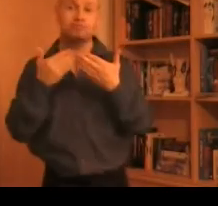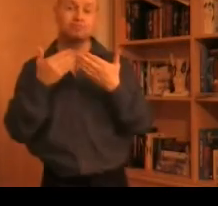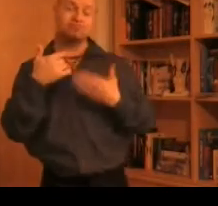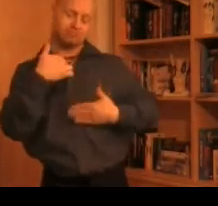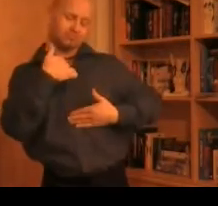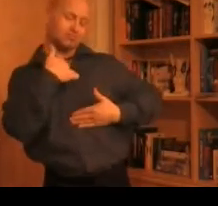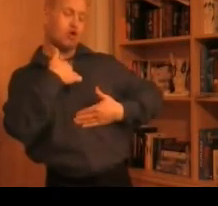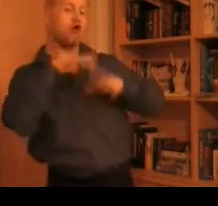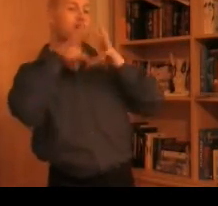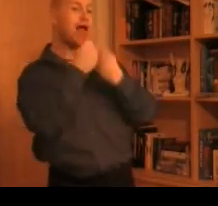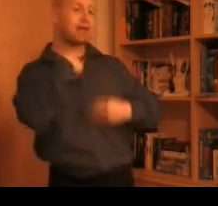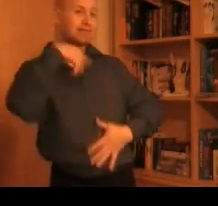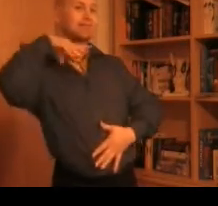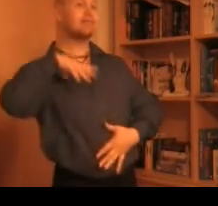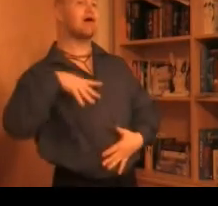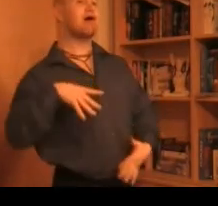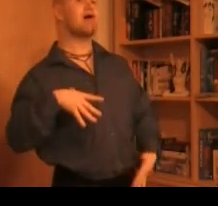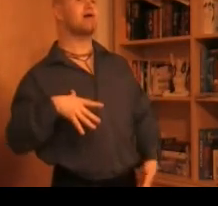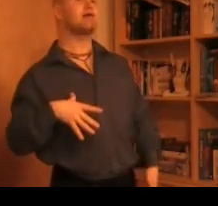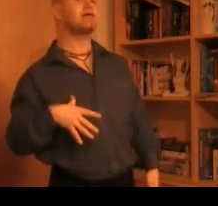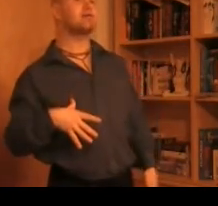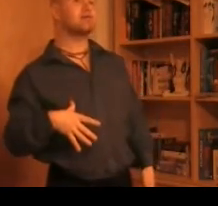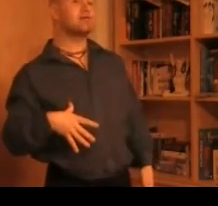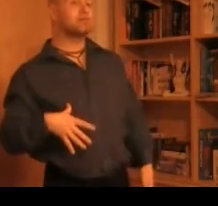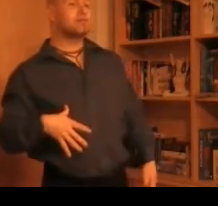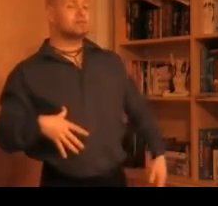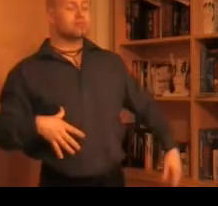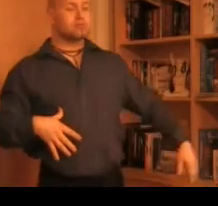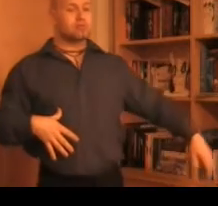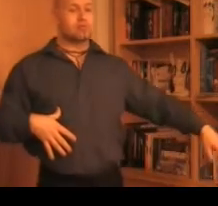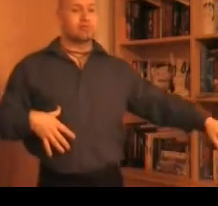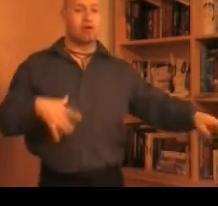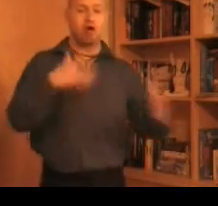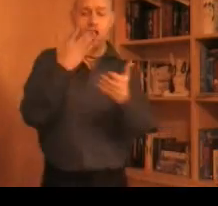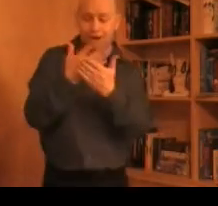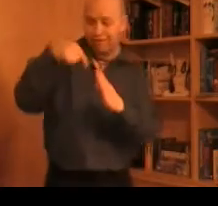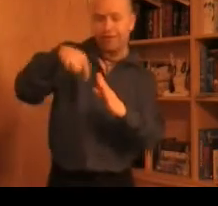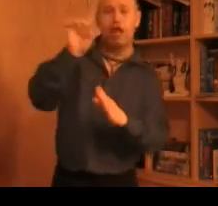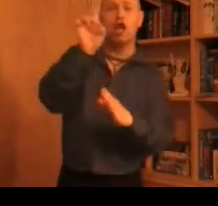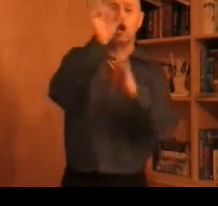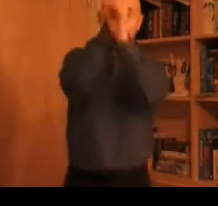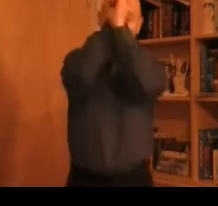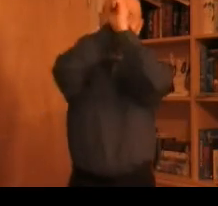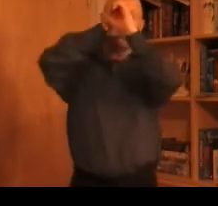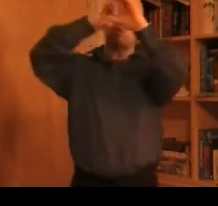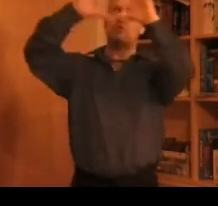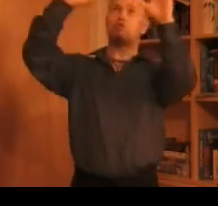And all I desired They are illusions